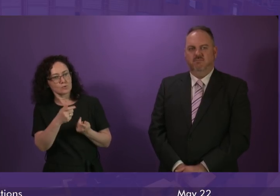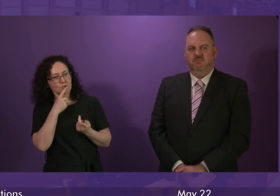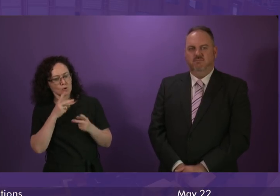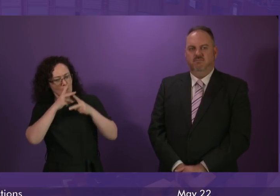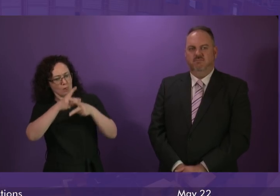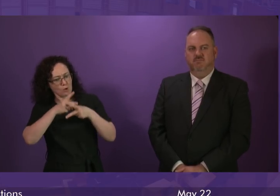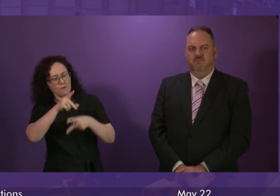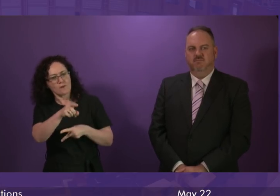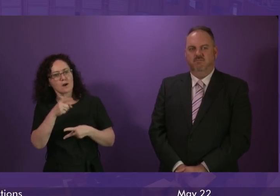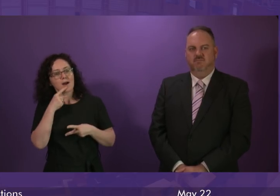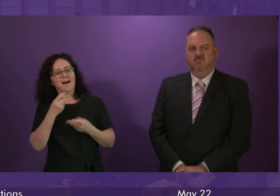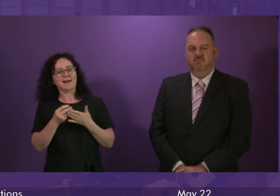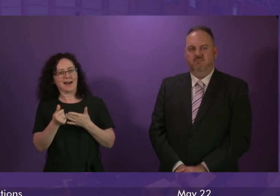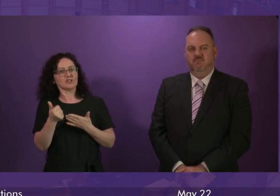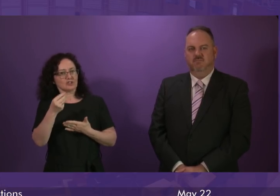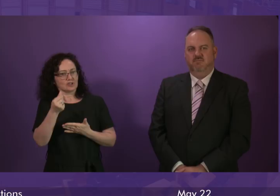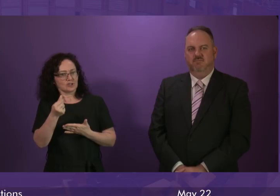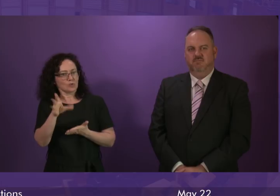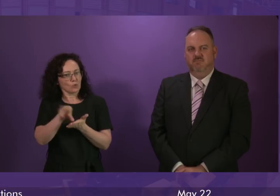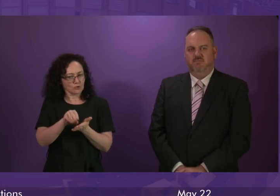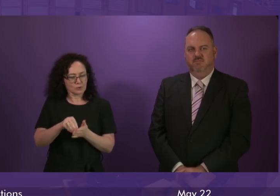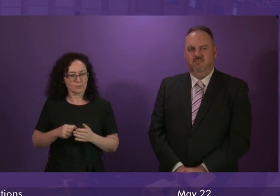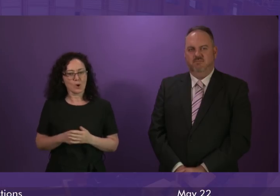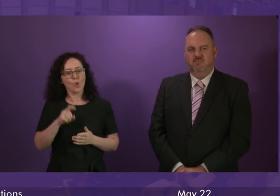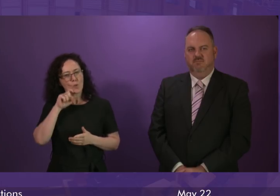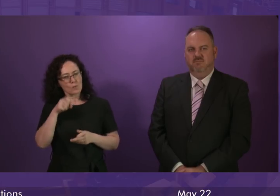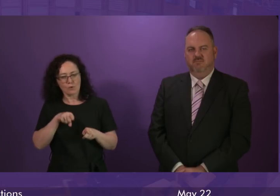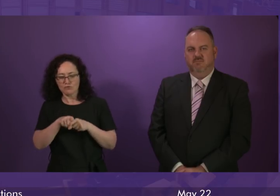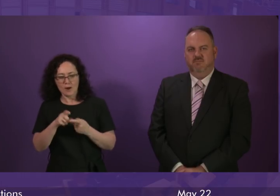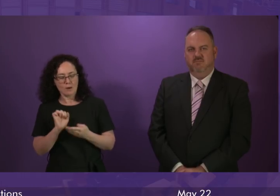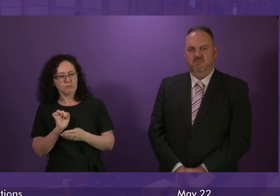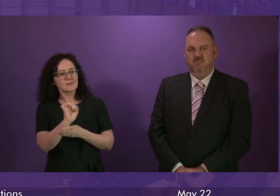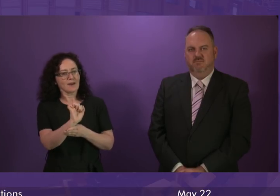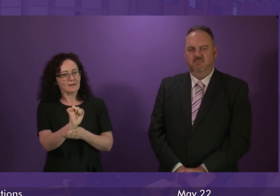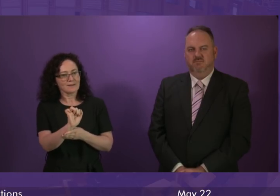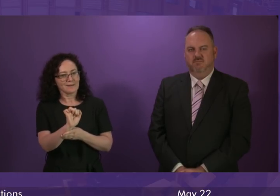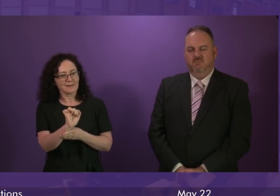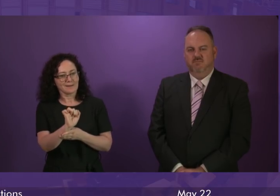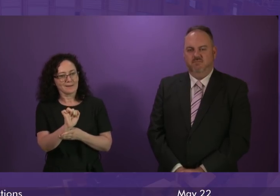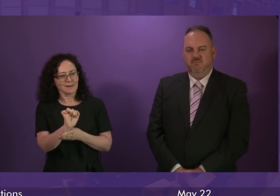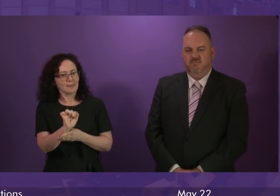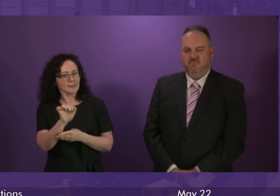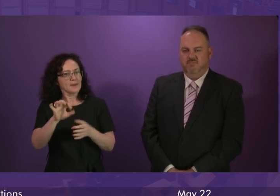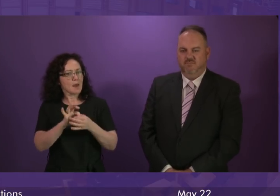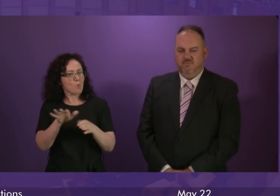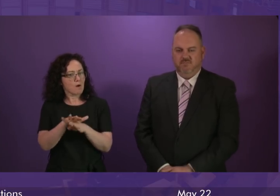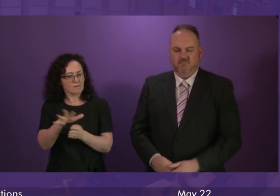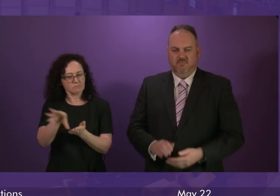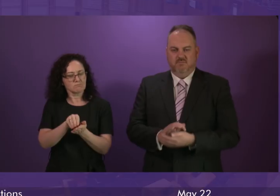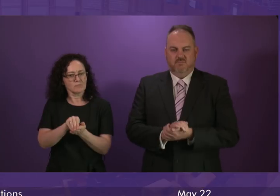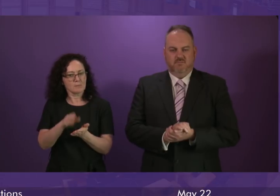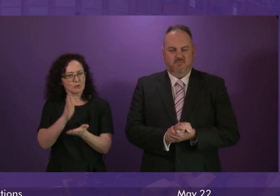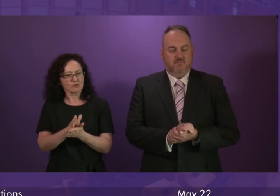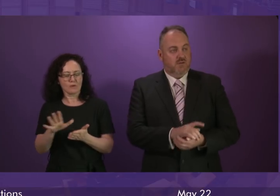And we will continue to urge LINC and ATM operators to protect the ATM network to ensure that cash remains accessible to all. Pauline